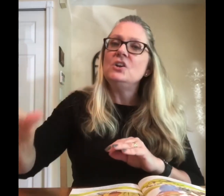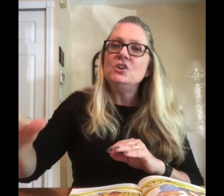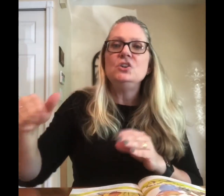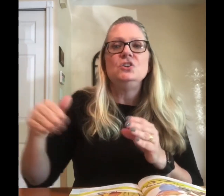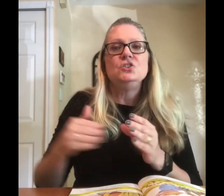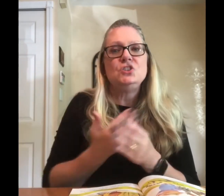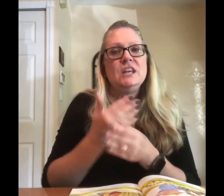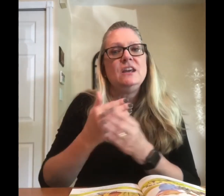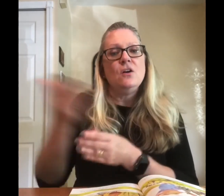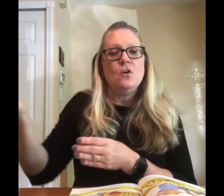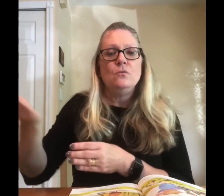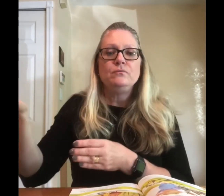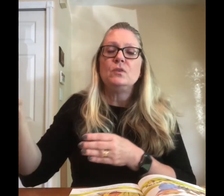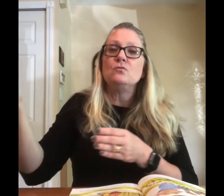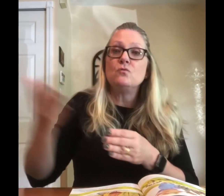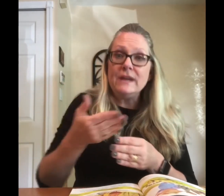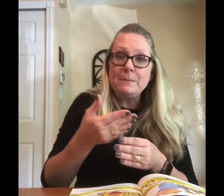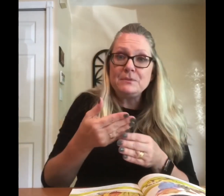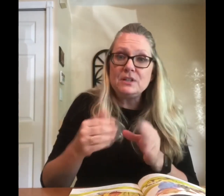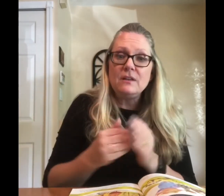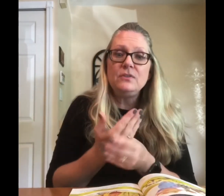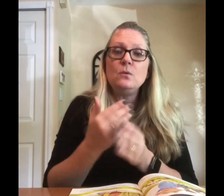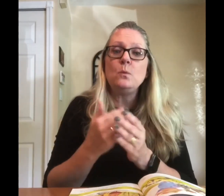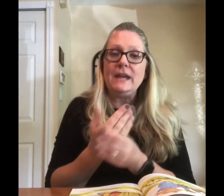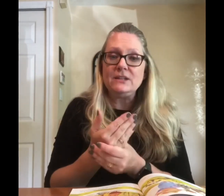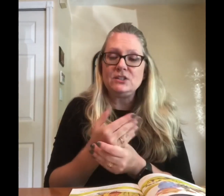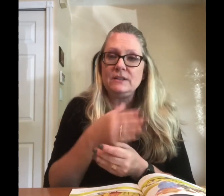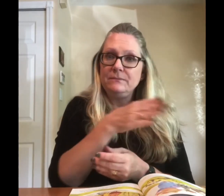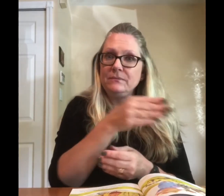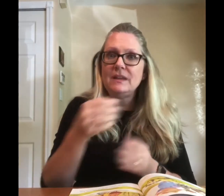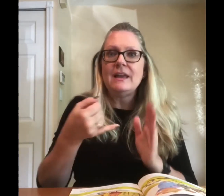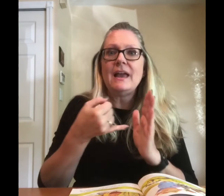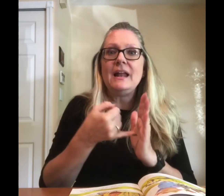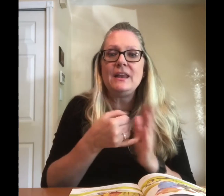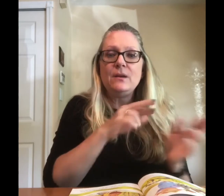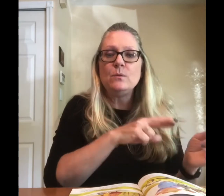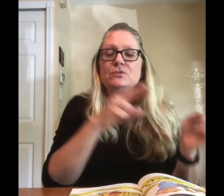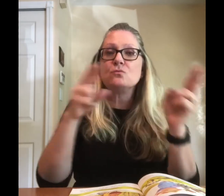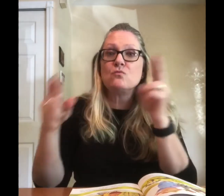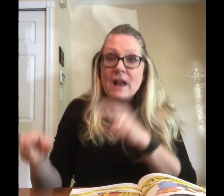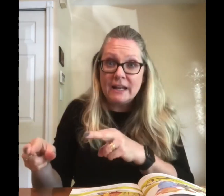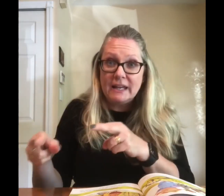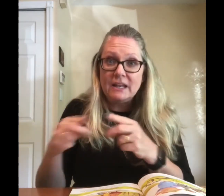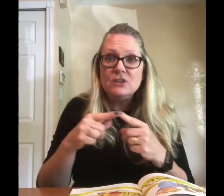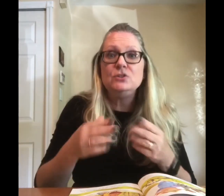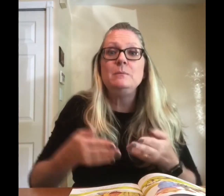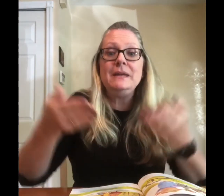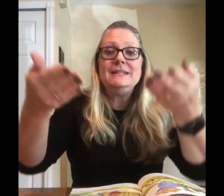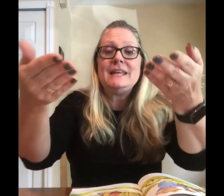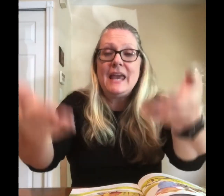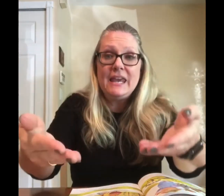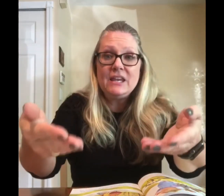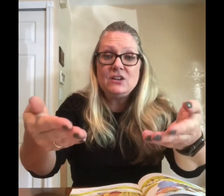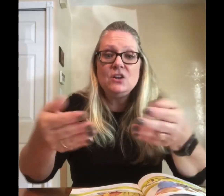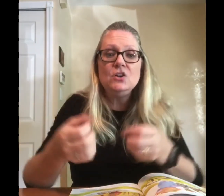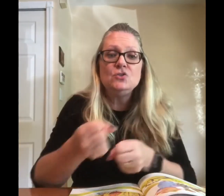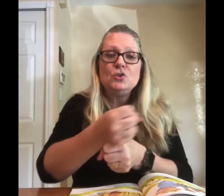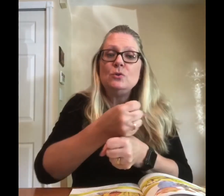She reaped the wheat. She it was ready to be taken to the